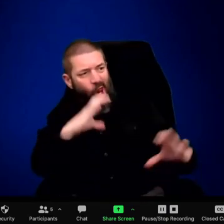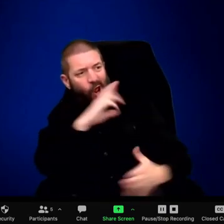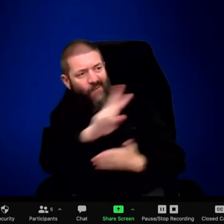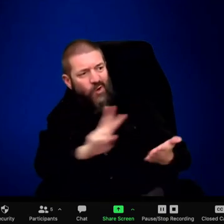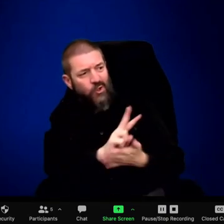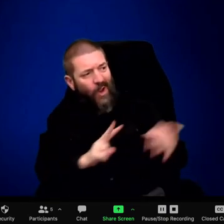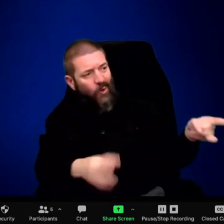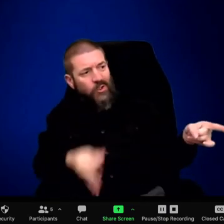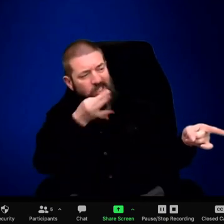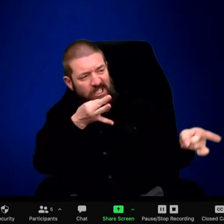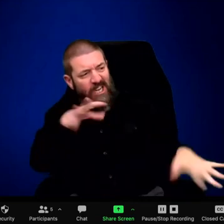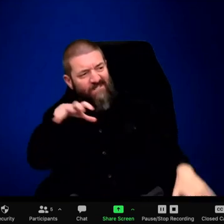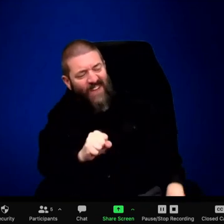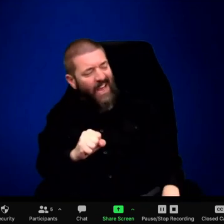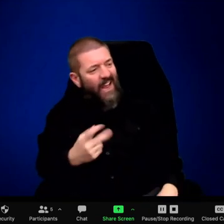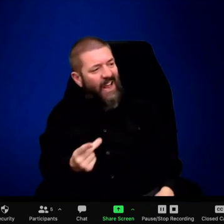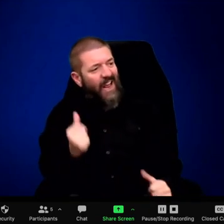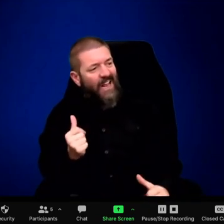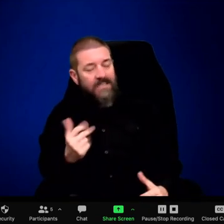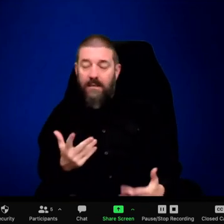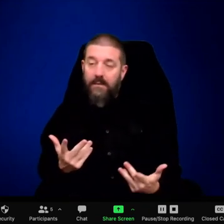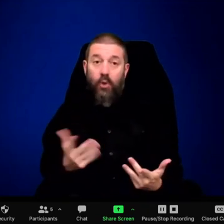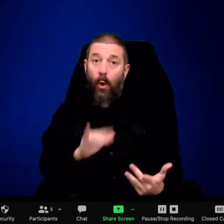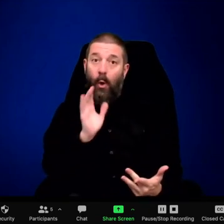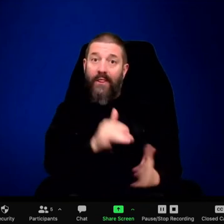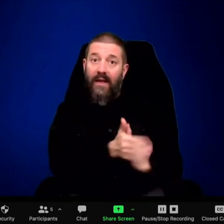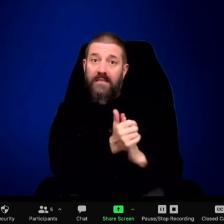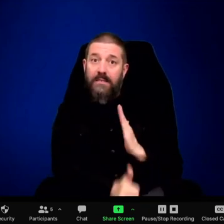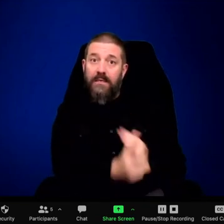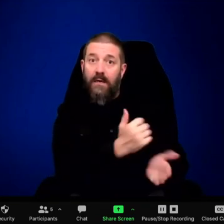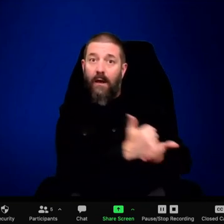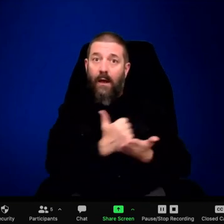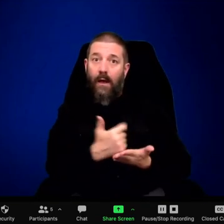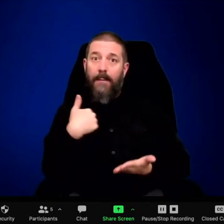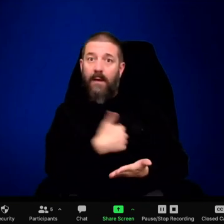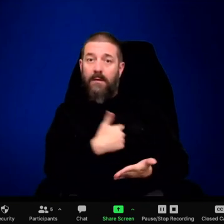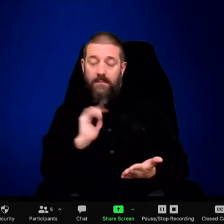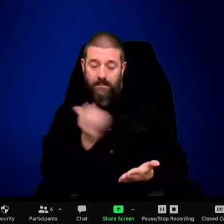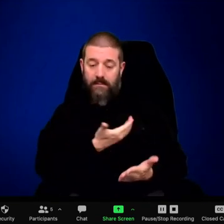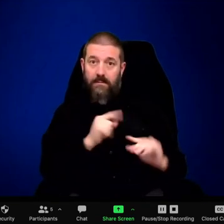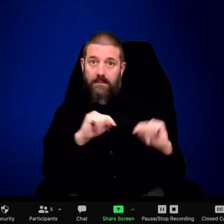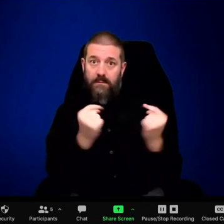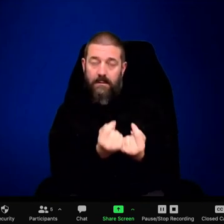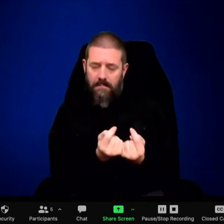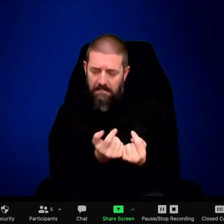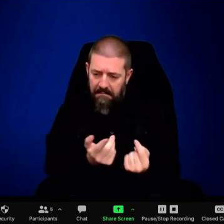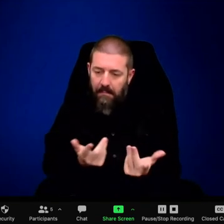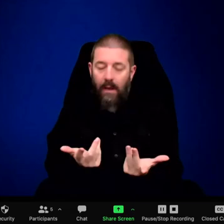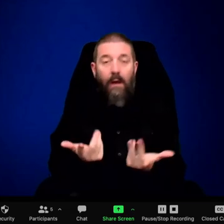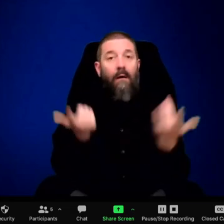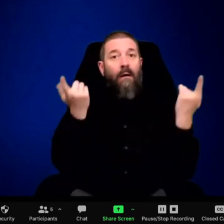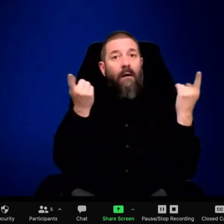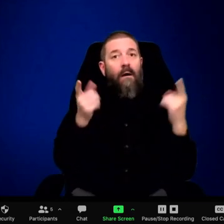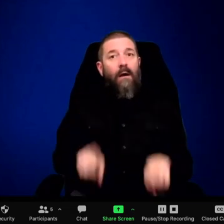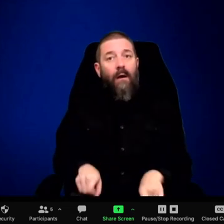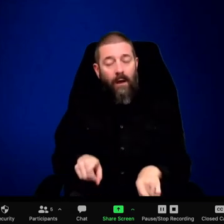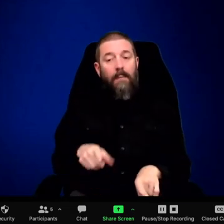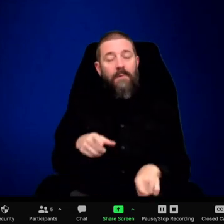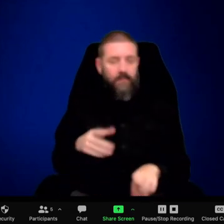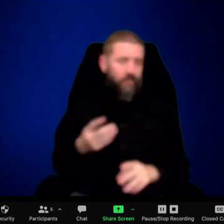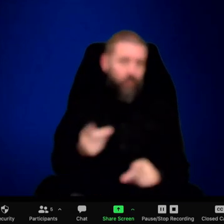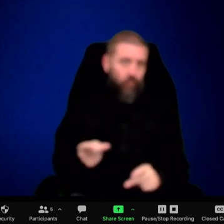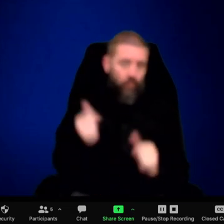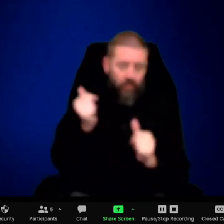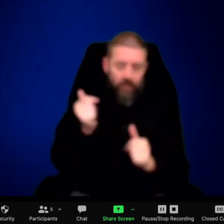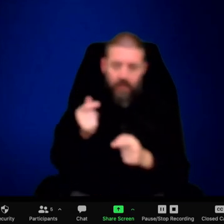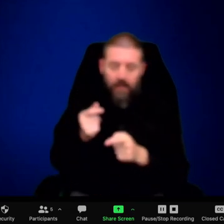decided to come to Yellowstone. They heard about the wolves here. They arrived, I think, pretty much the first year. And the